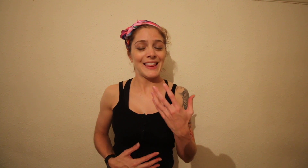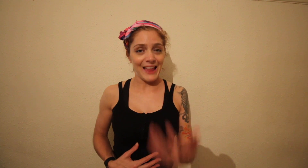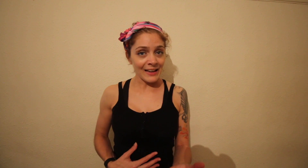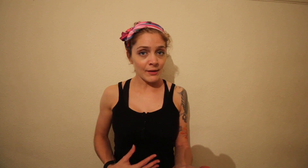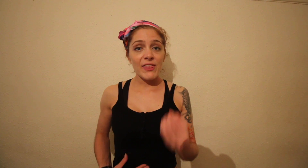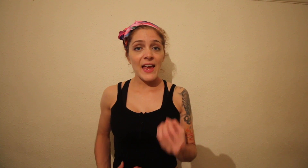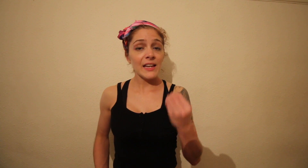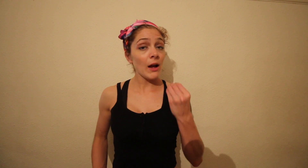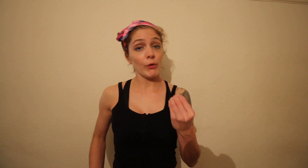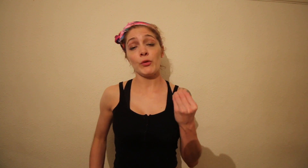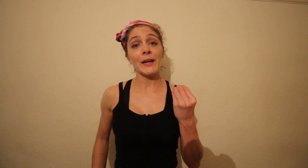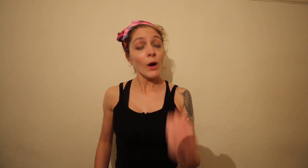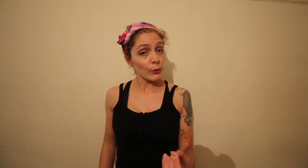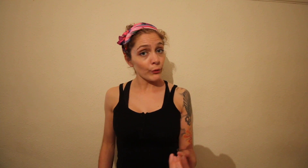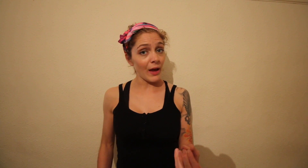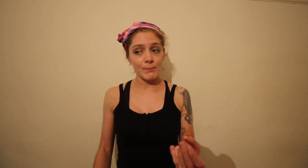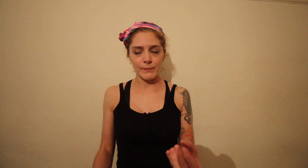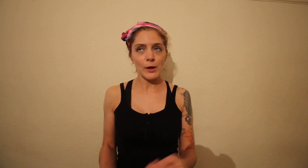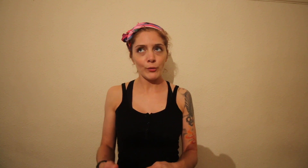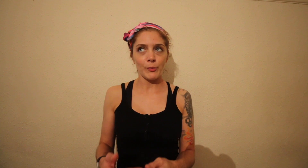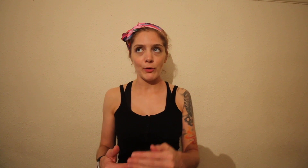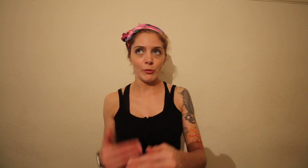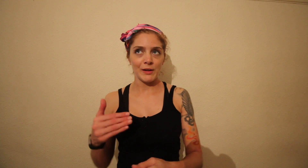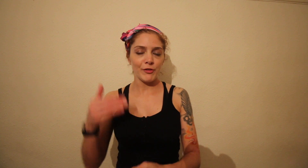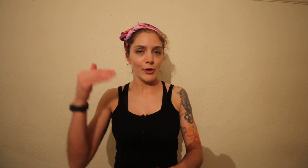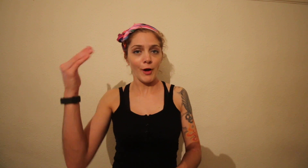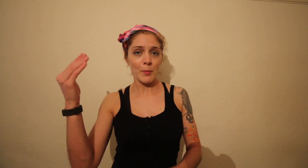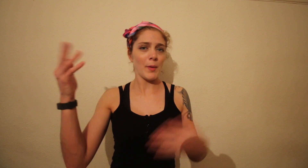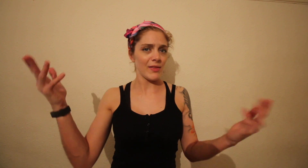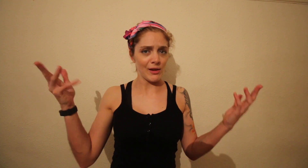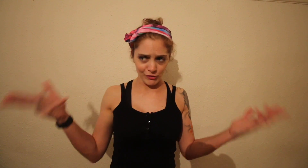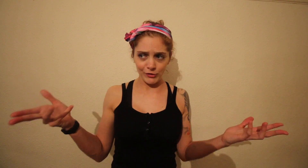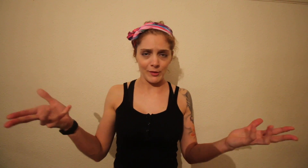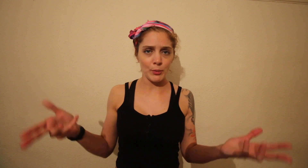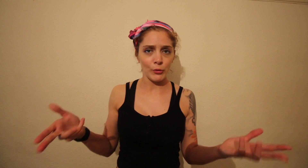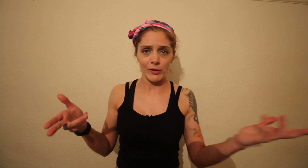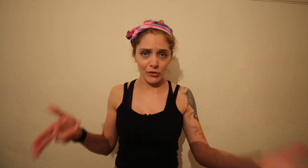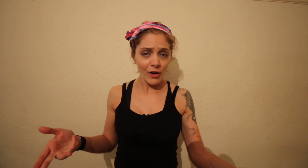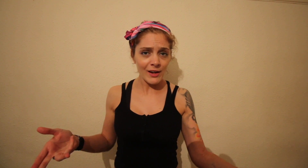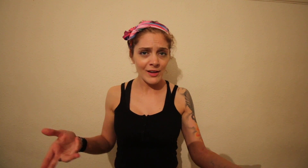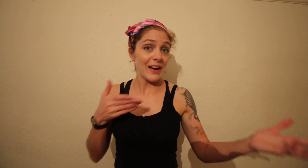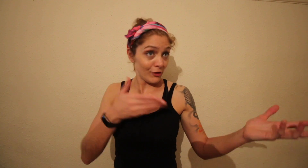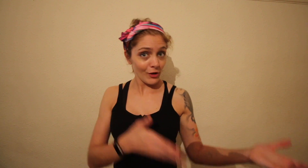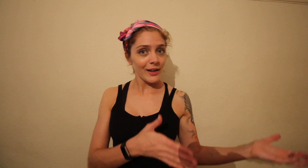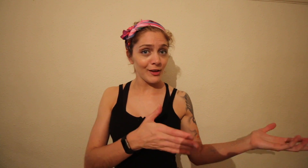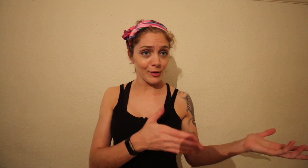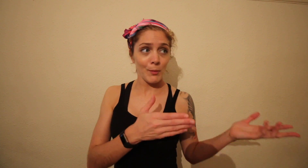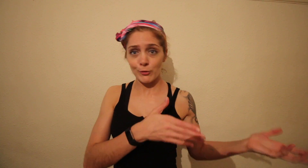that and then he asked for my goals and the goals I suppose should be further up but they're just as important as the diet. fact the diet is the most